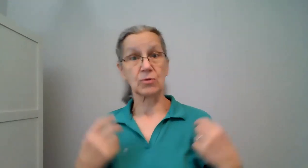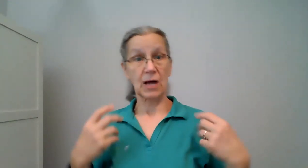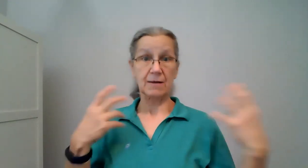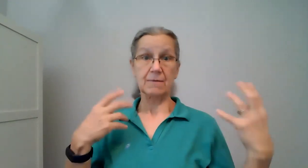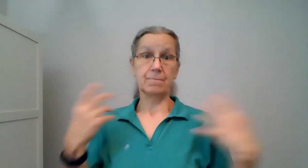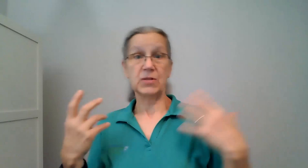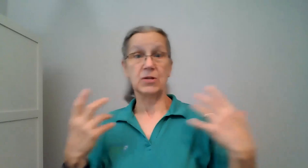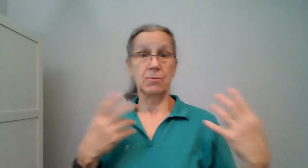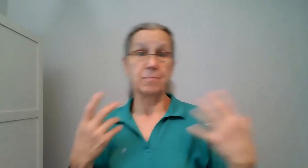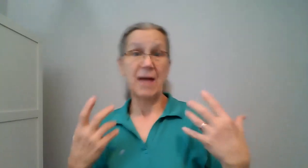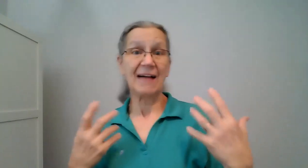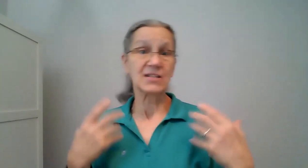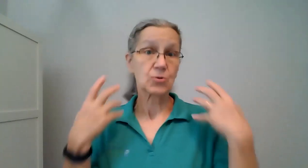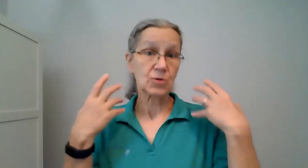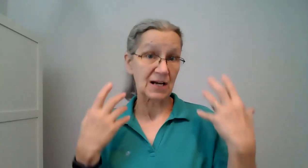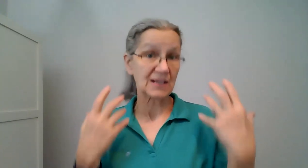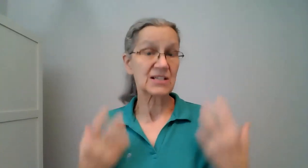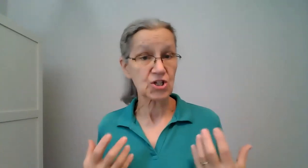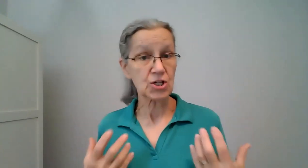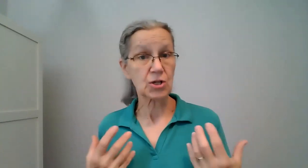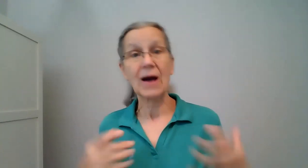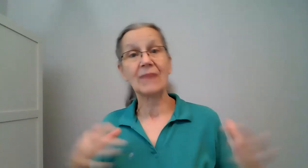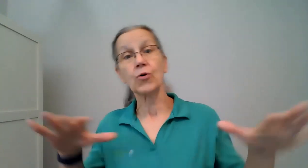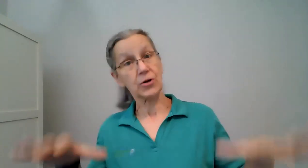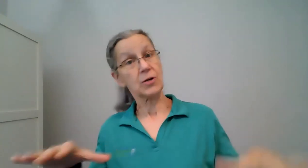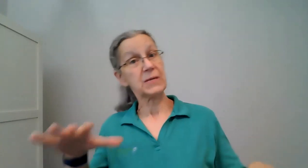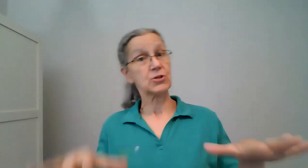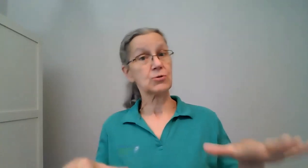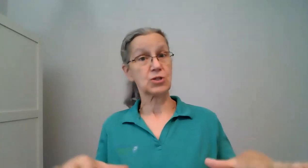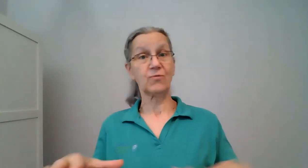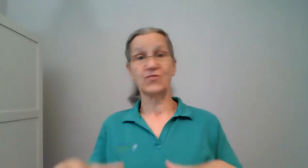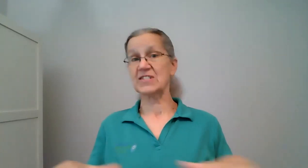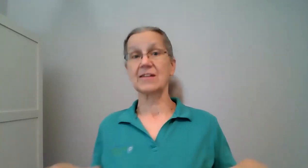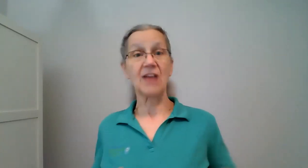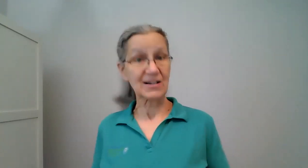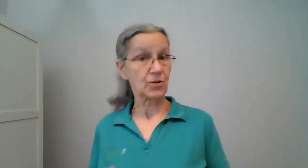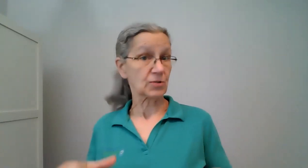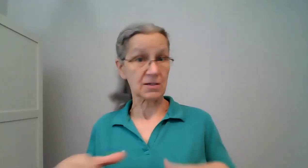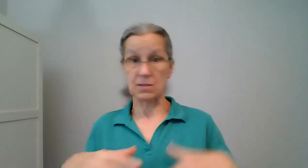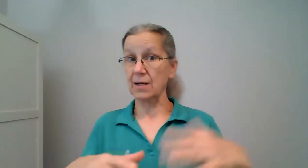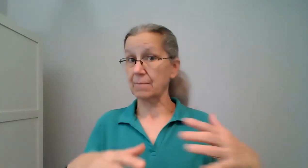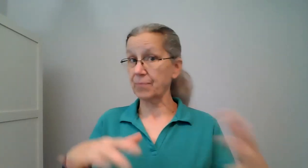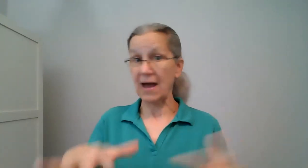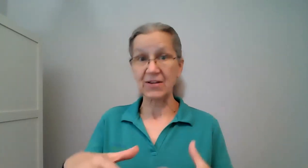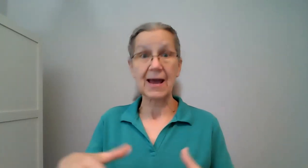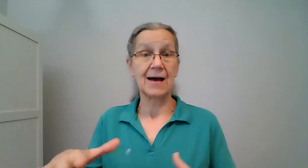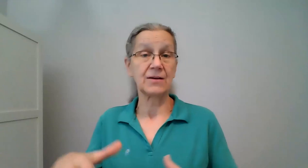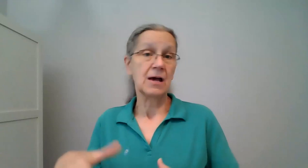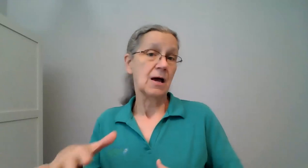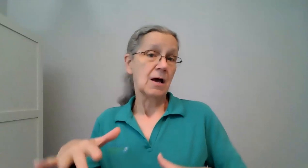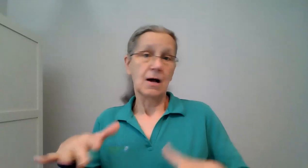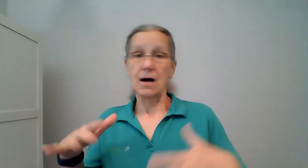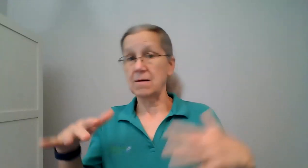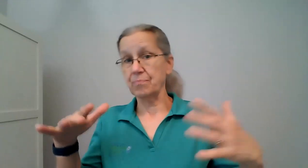like you know balance or a condition that you have where it could be due to physiological things like having had um